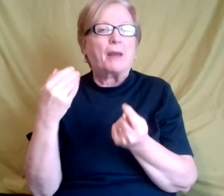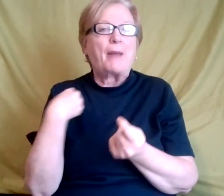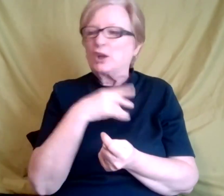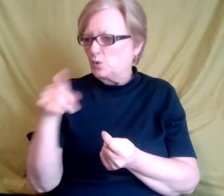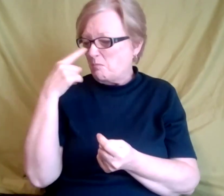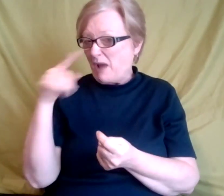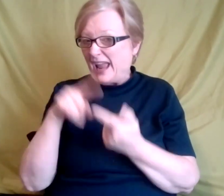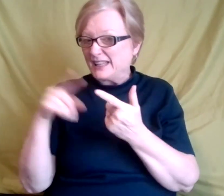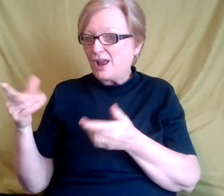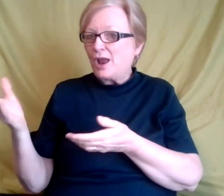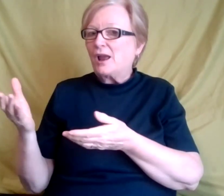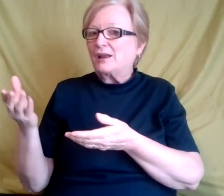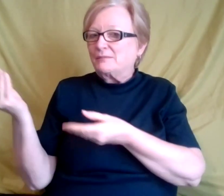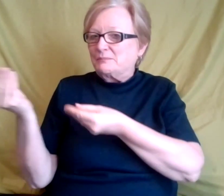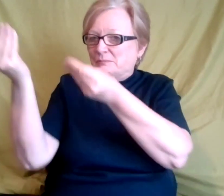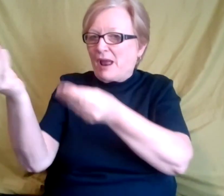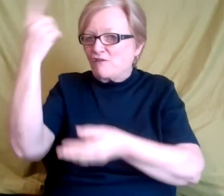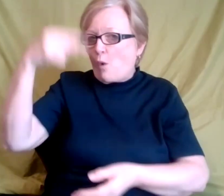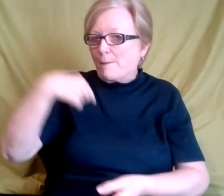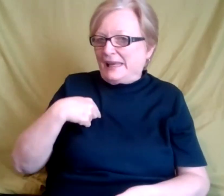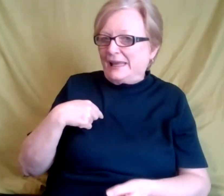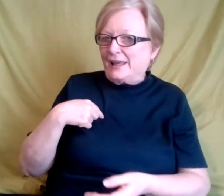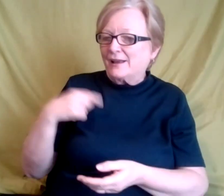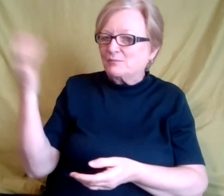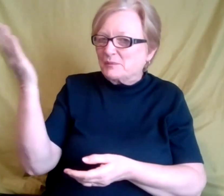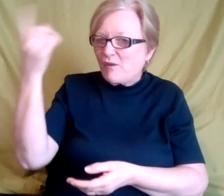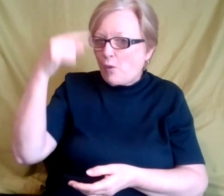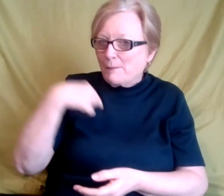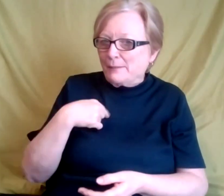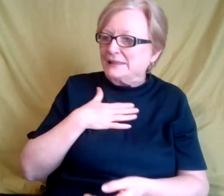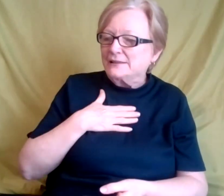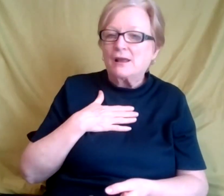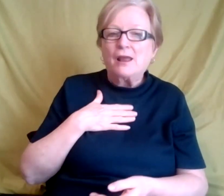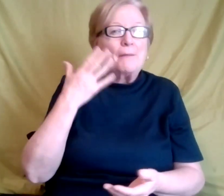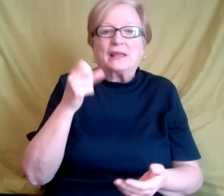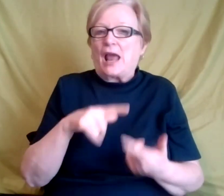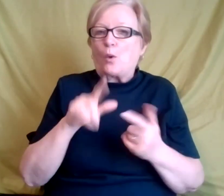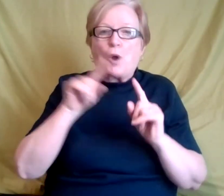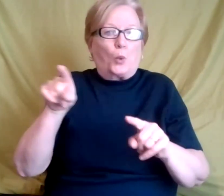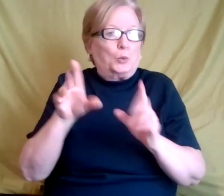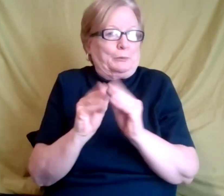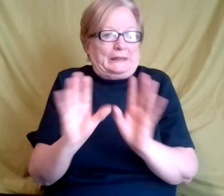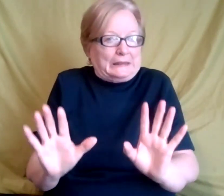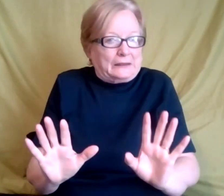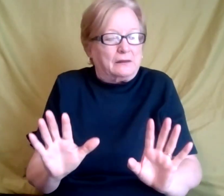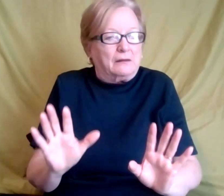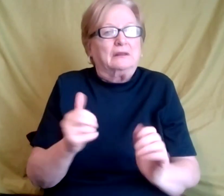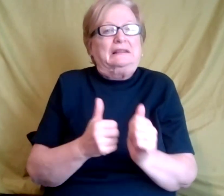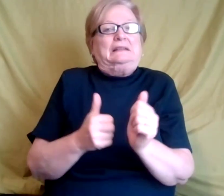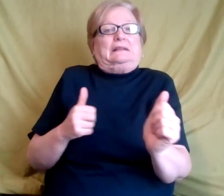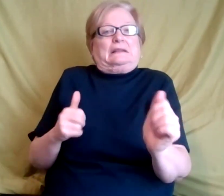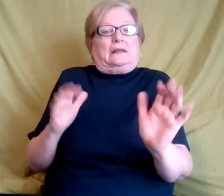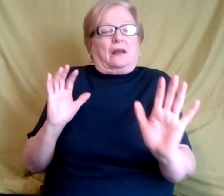for me? Things like that. Um, so again, this was my experience that I'm speaking from,